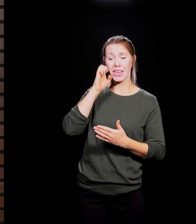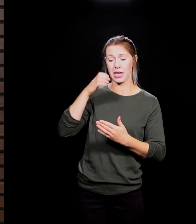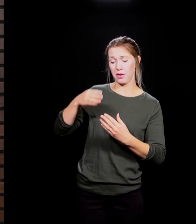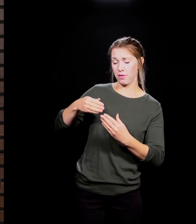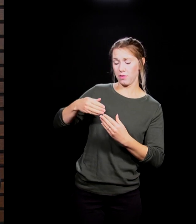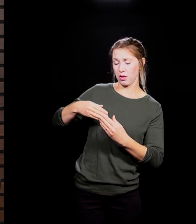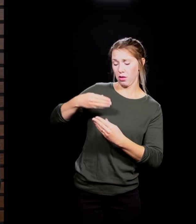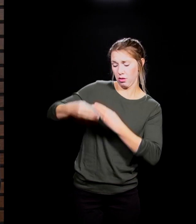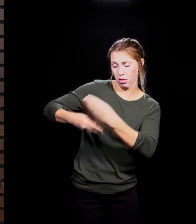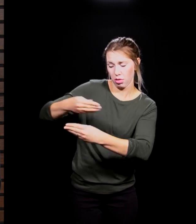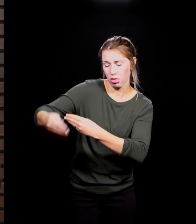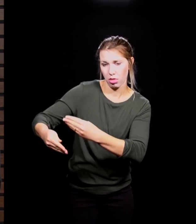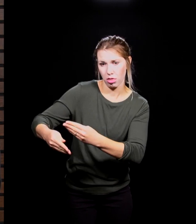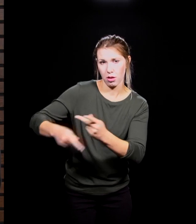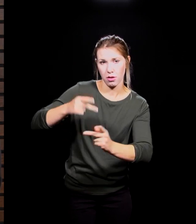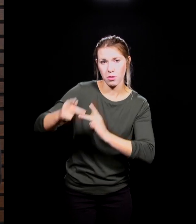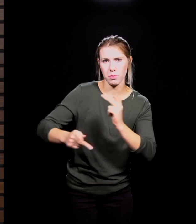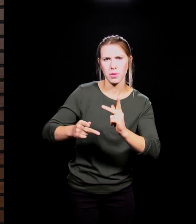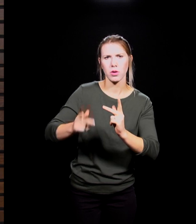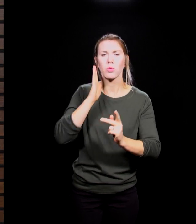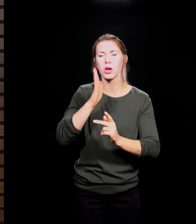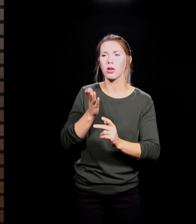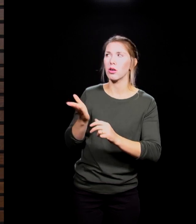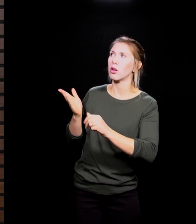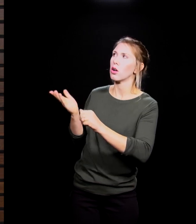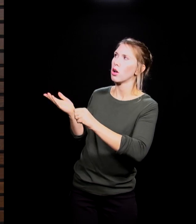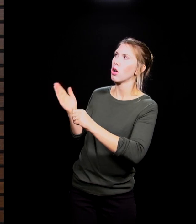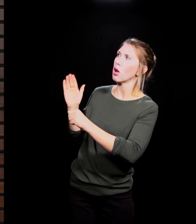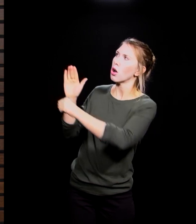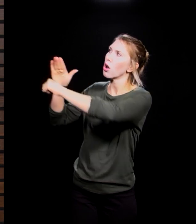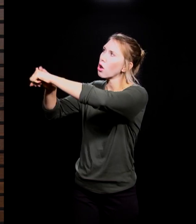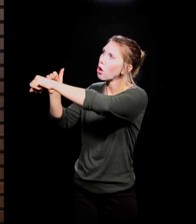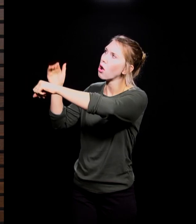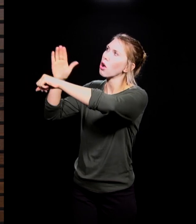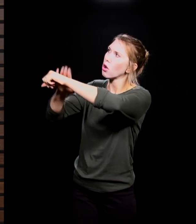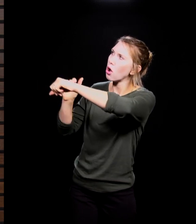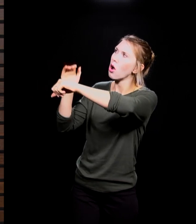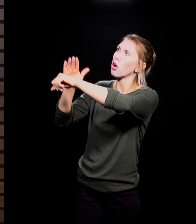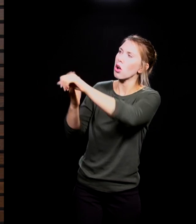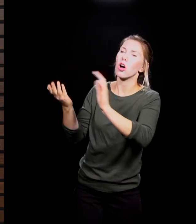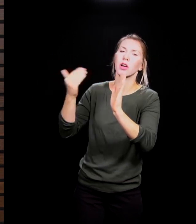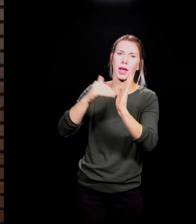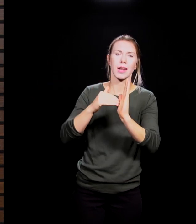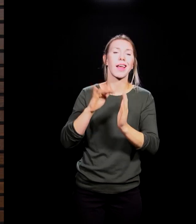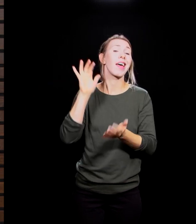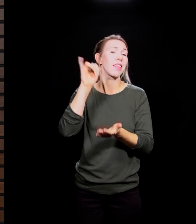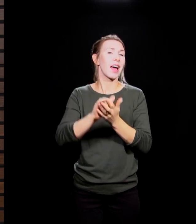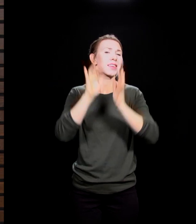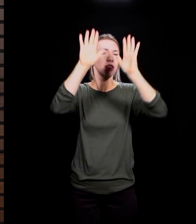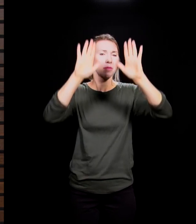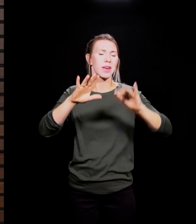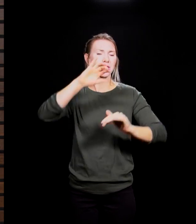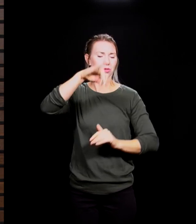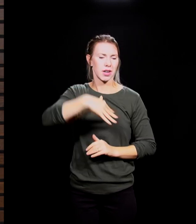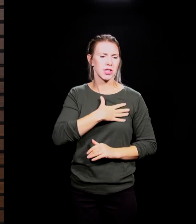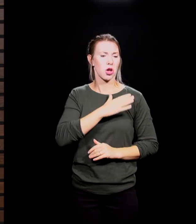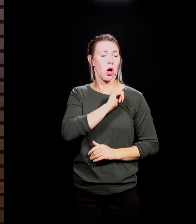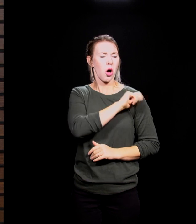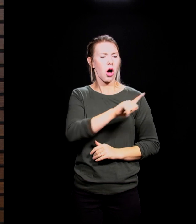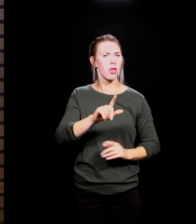Christ. And that again is amazing grace. But all of that is dependent upon you and I responding to the